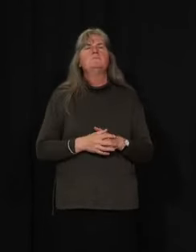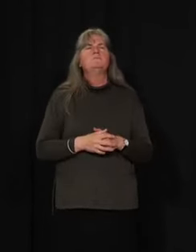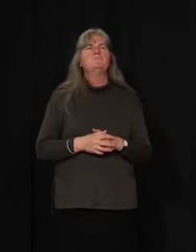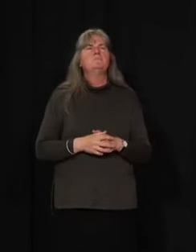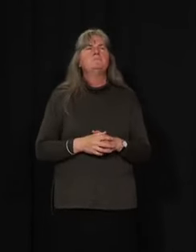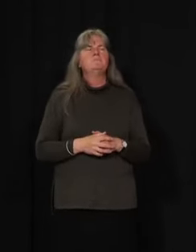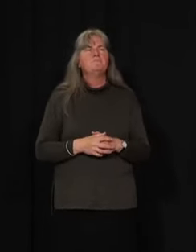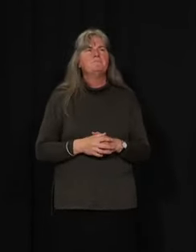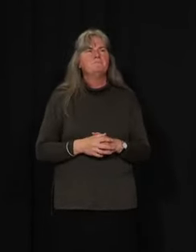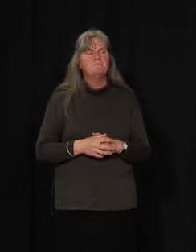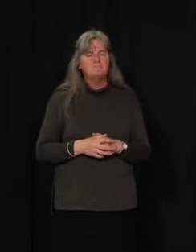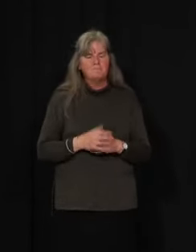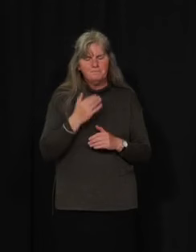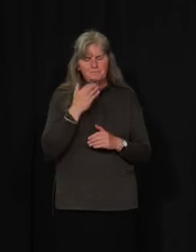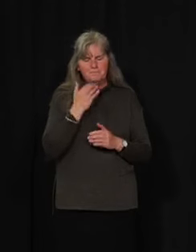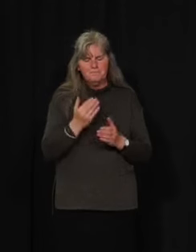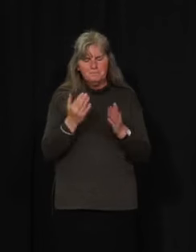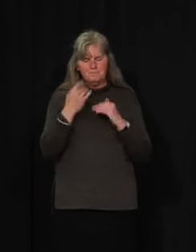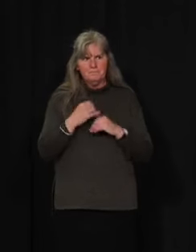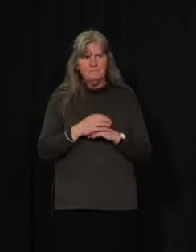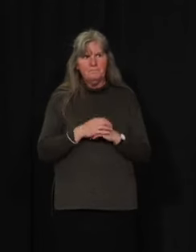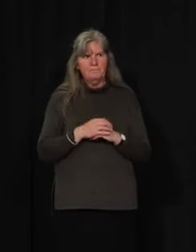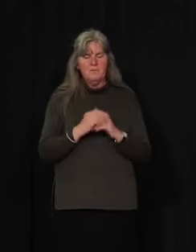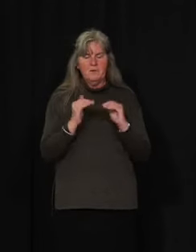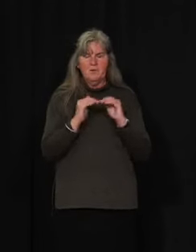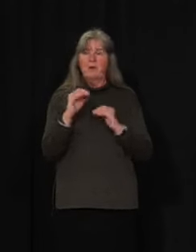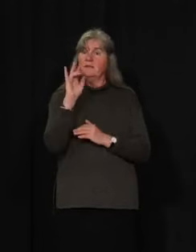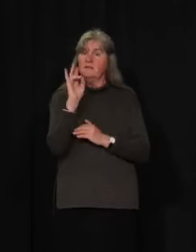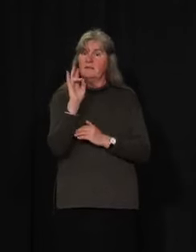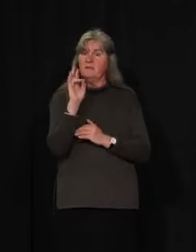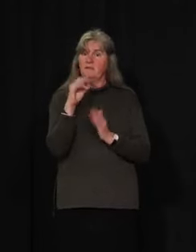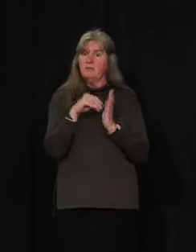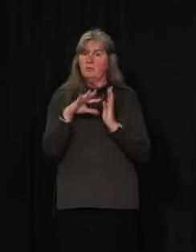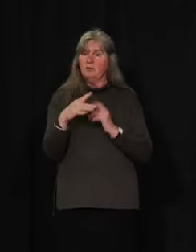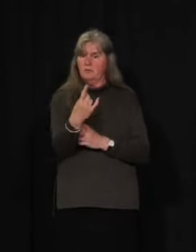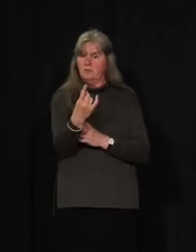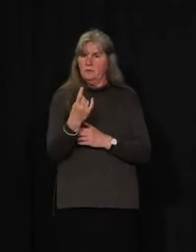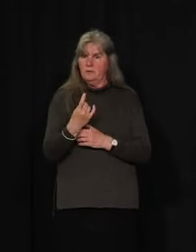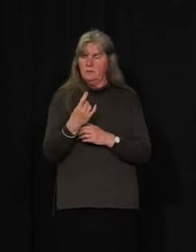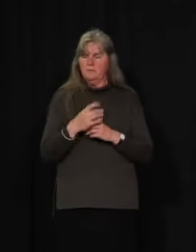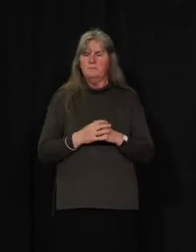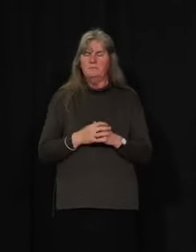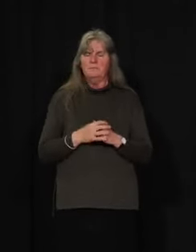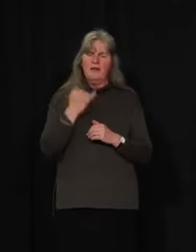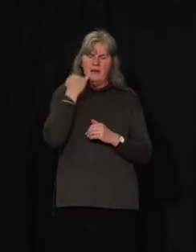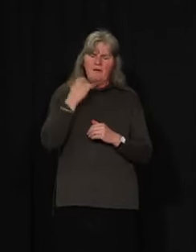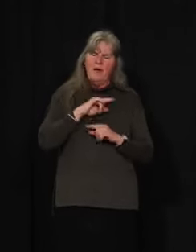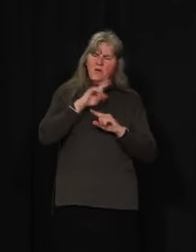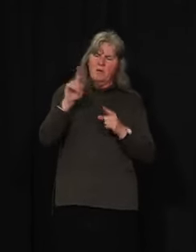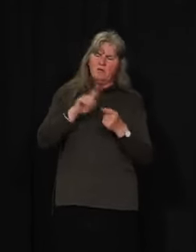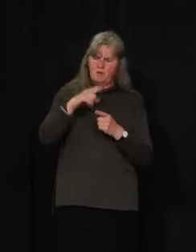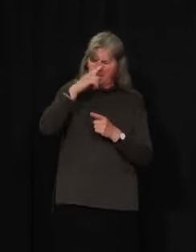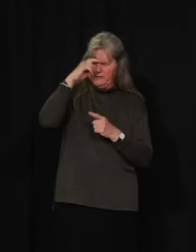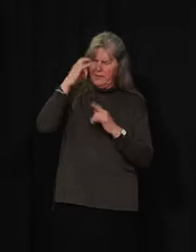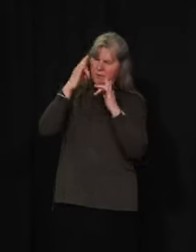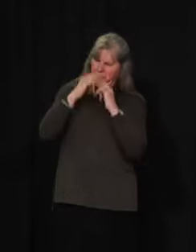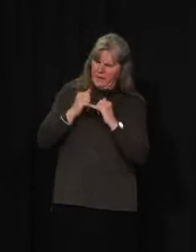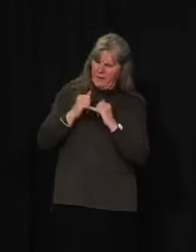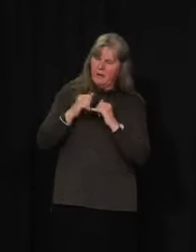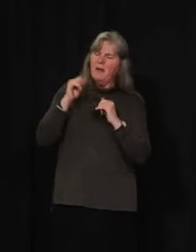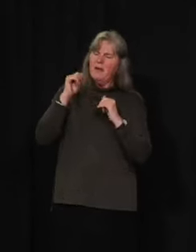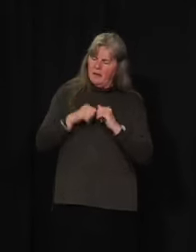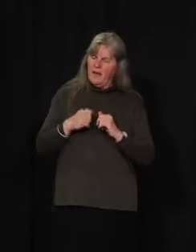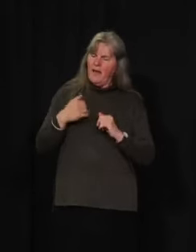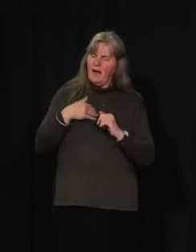Thank you. The next question comes from a grade 7 student. If I attend a summer camp, can I be within two